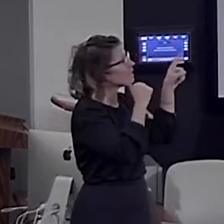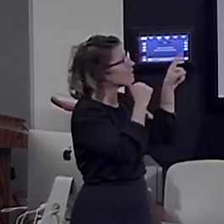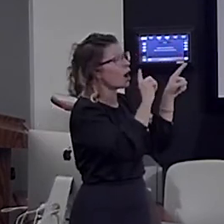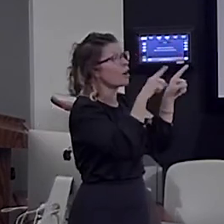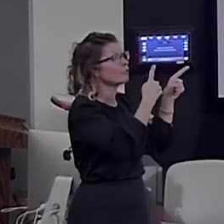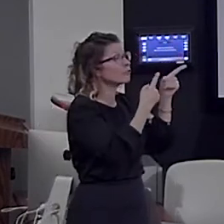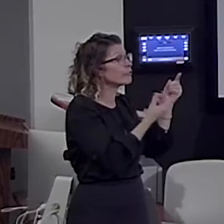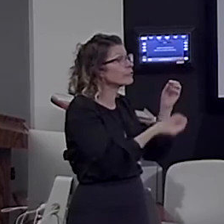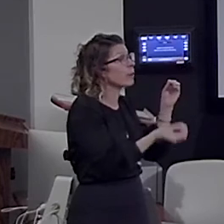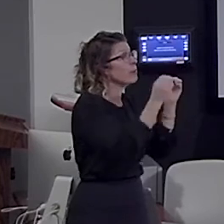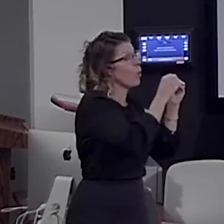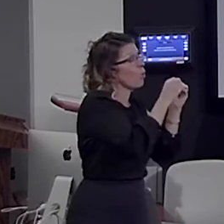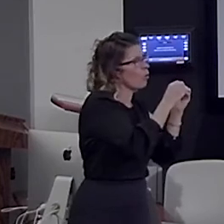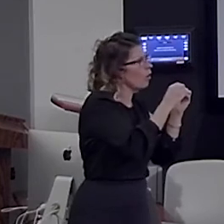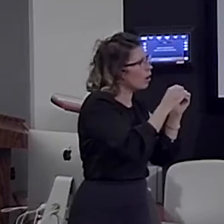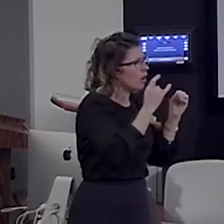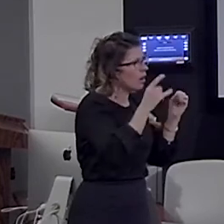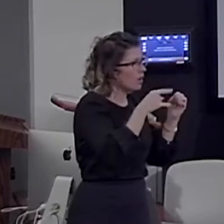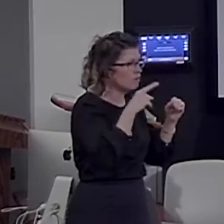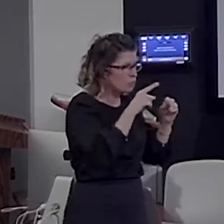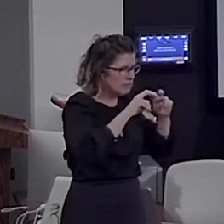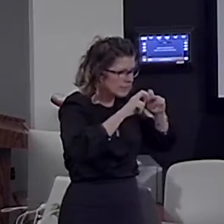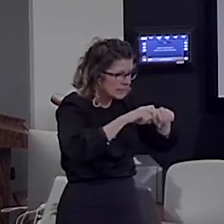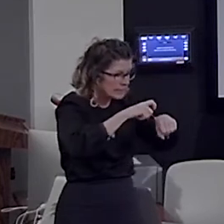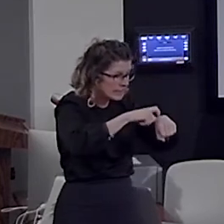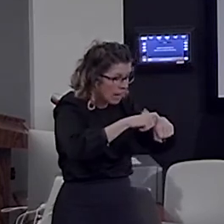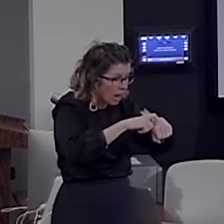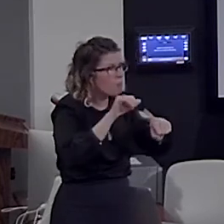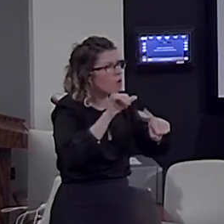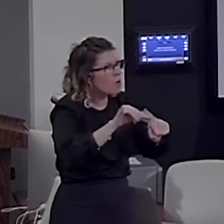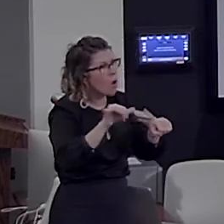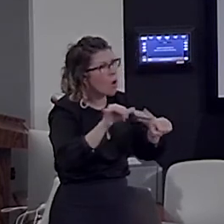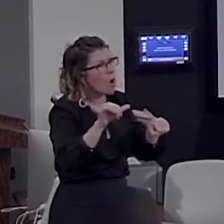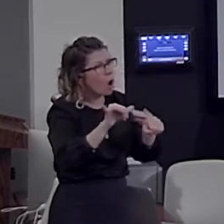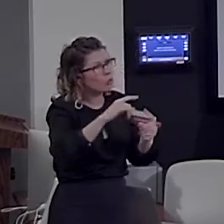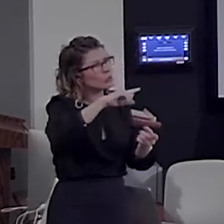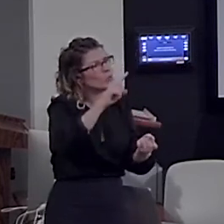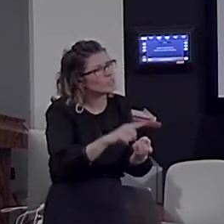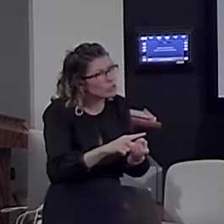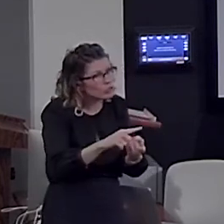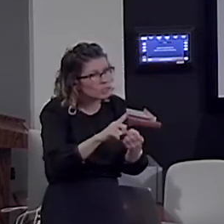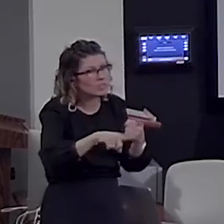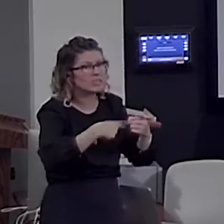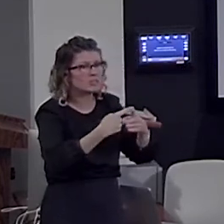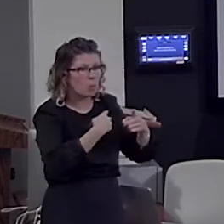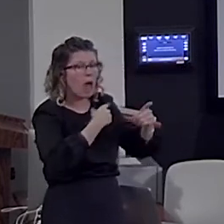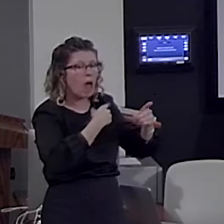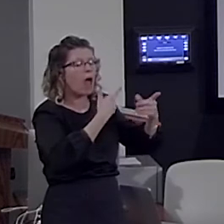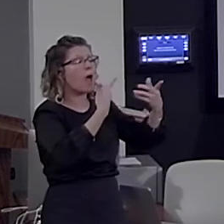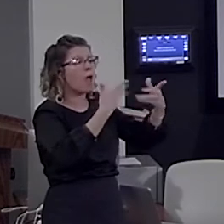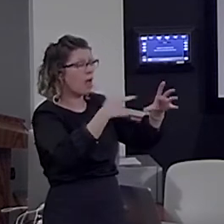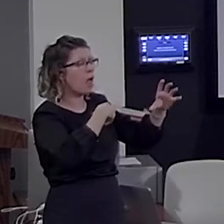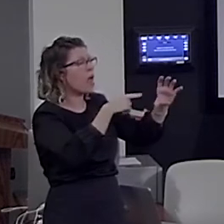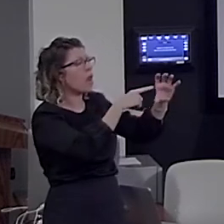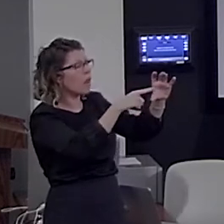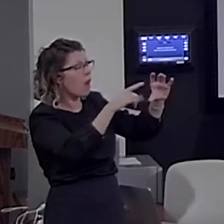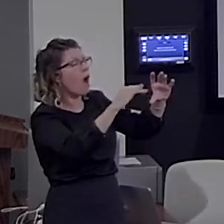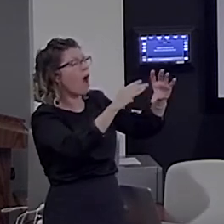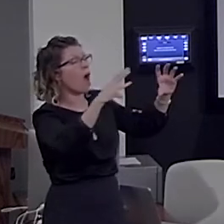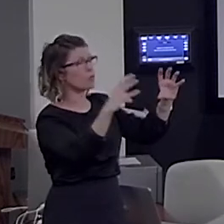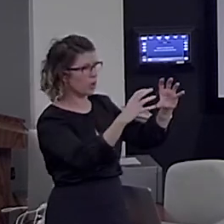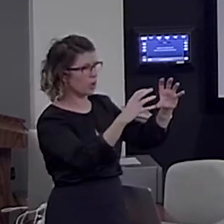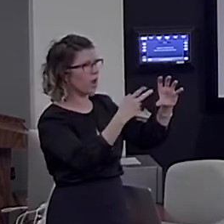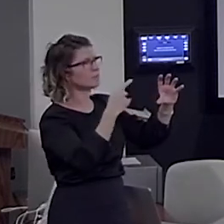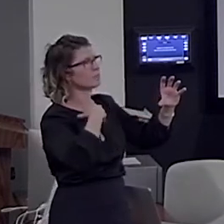high enough temporal resolution, it also transiently decreases whenever a phrase building operation compresses several words